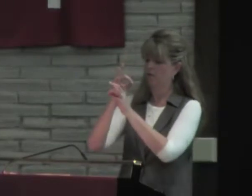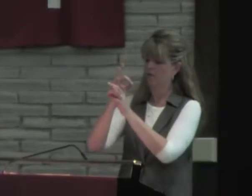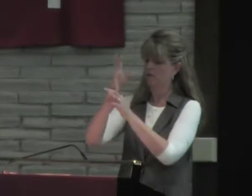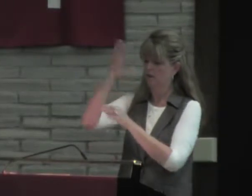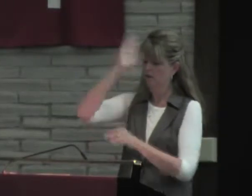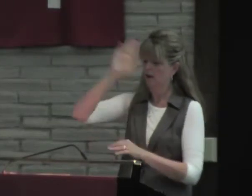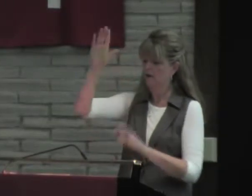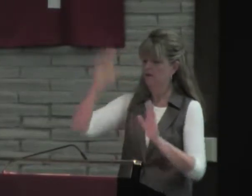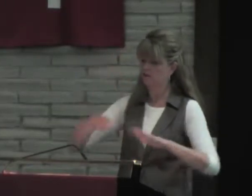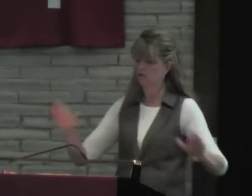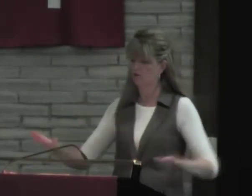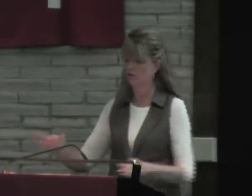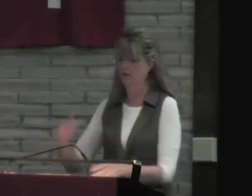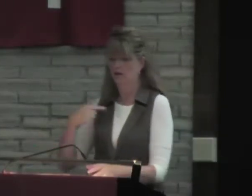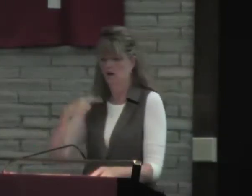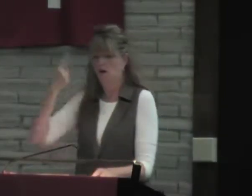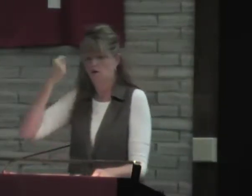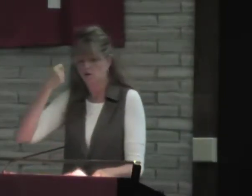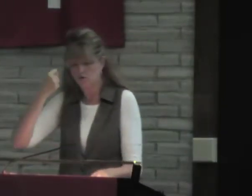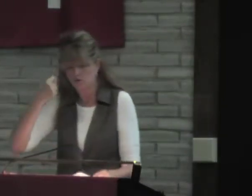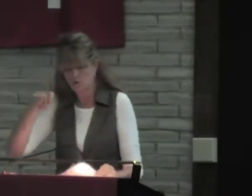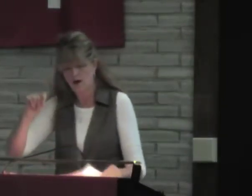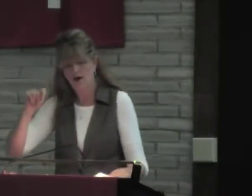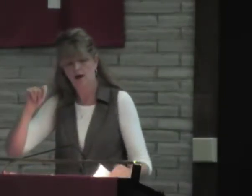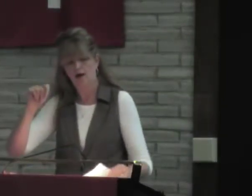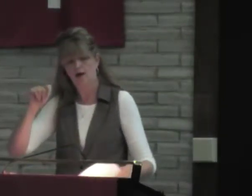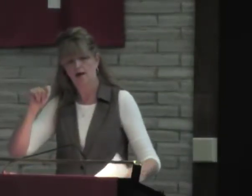When I tried to understand all this, it troubled me deeply.